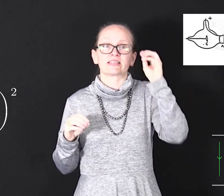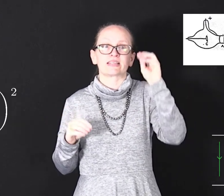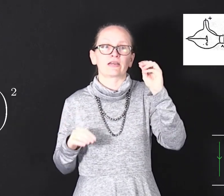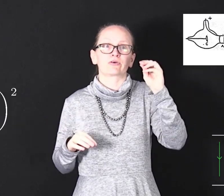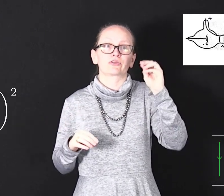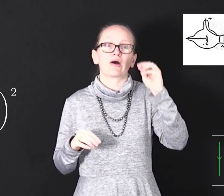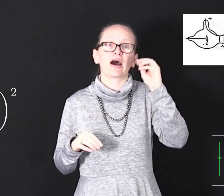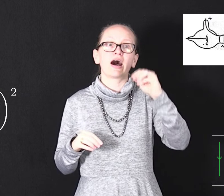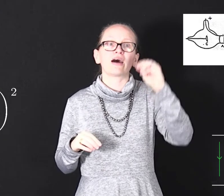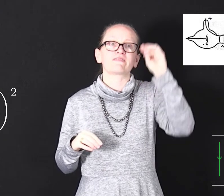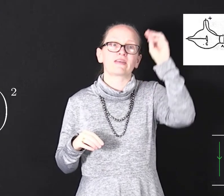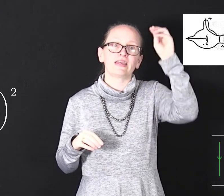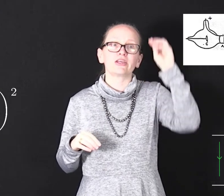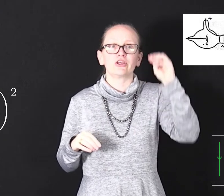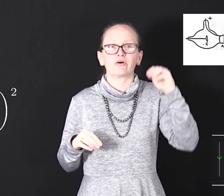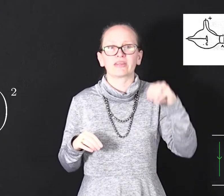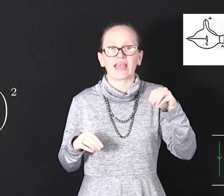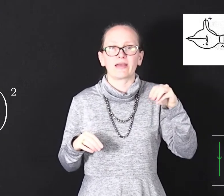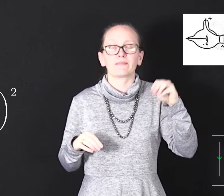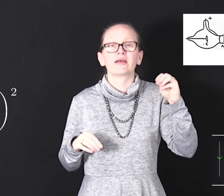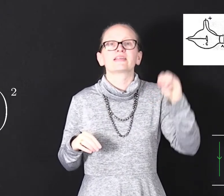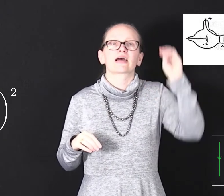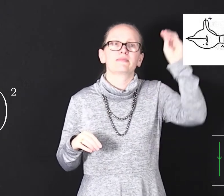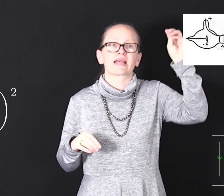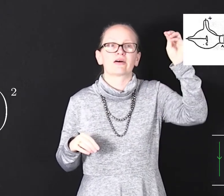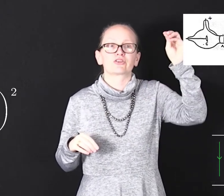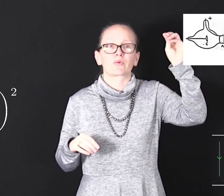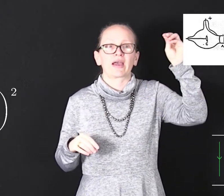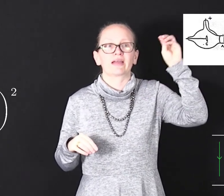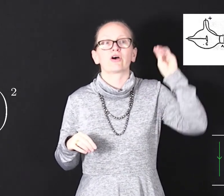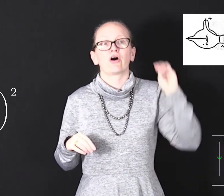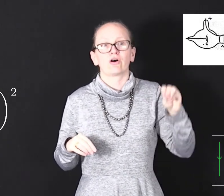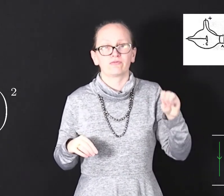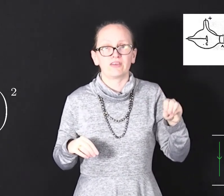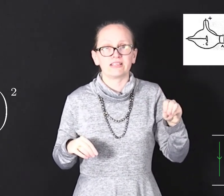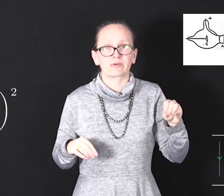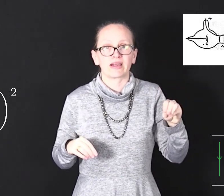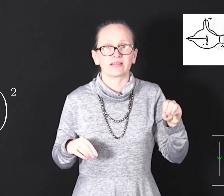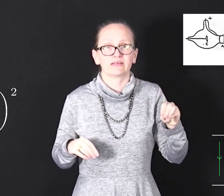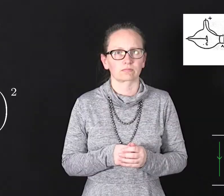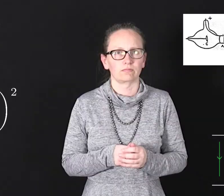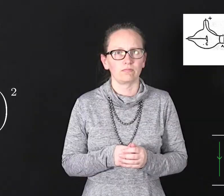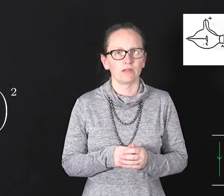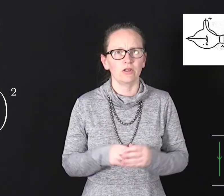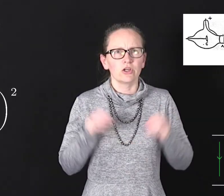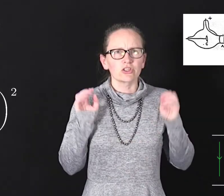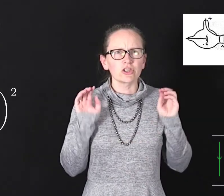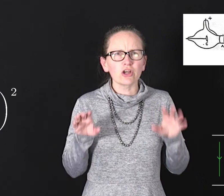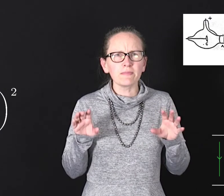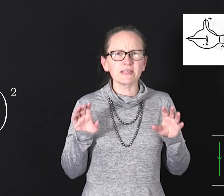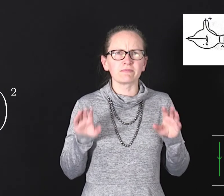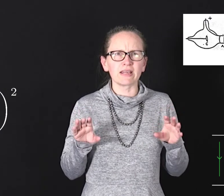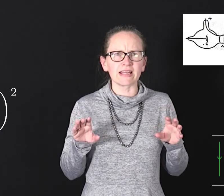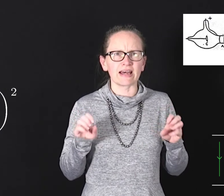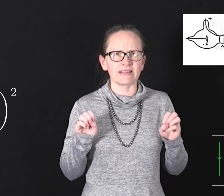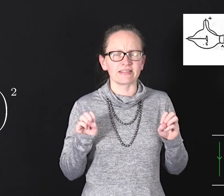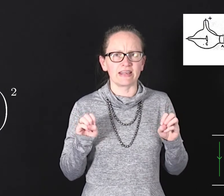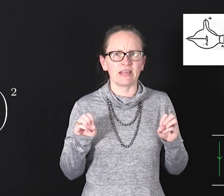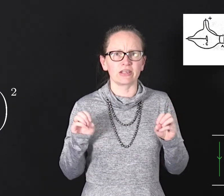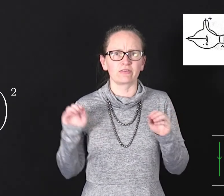is equal to a half Eq on m times L squared on V squared. So Thomson realized that he could